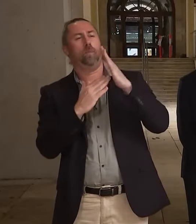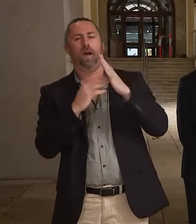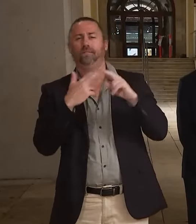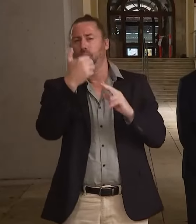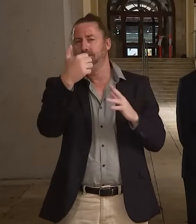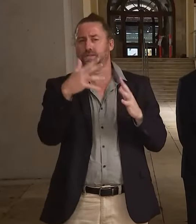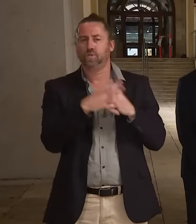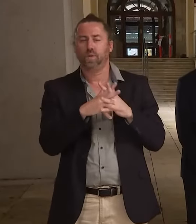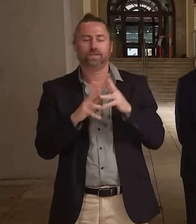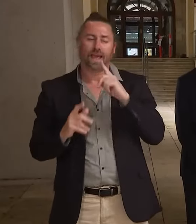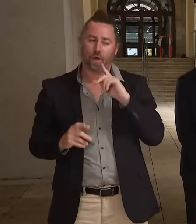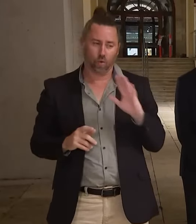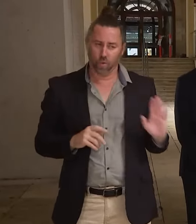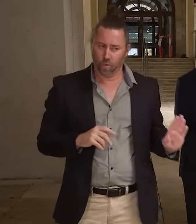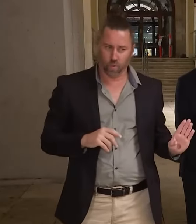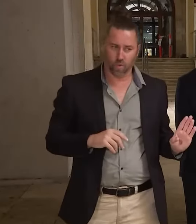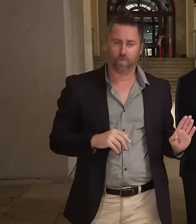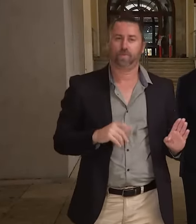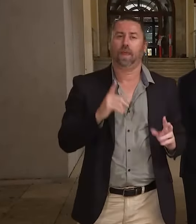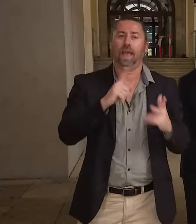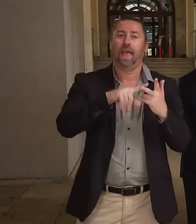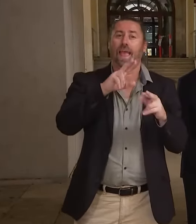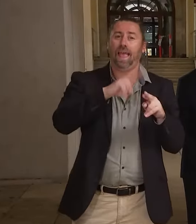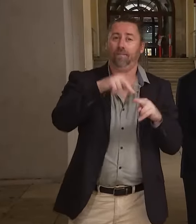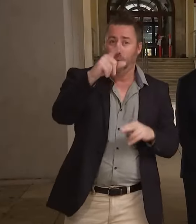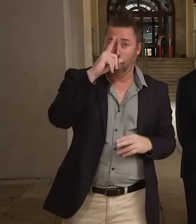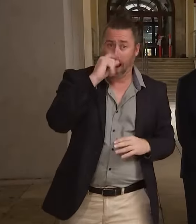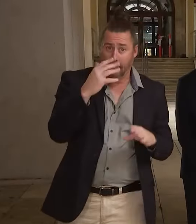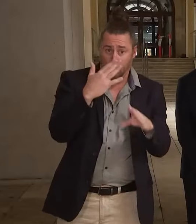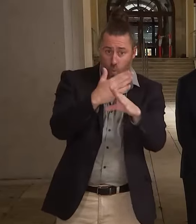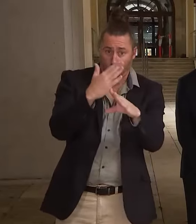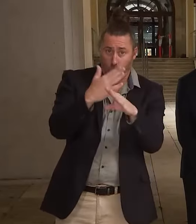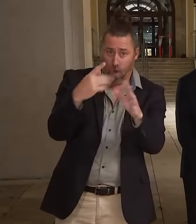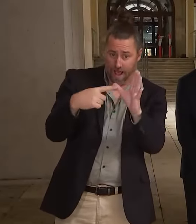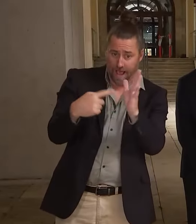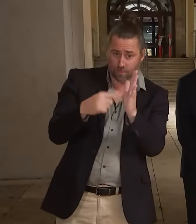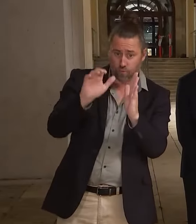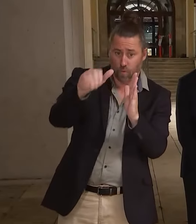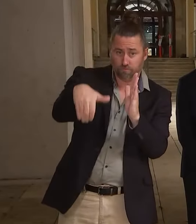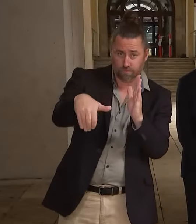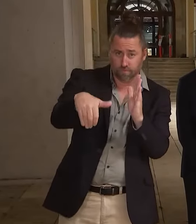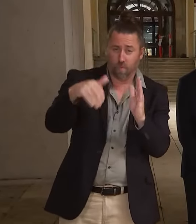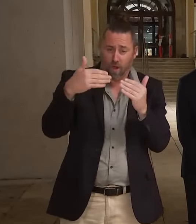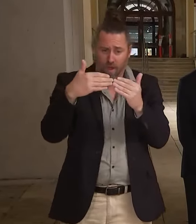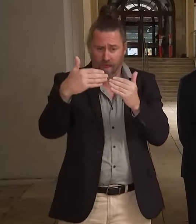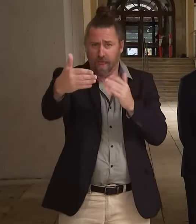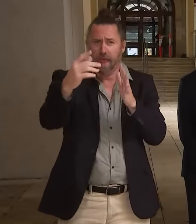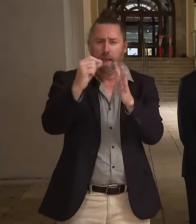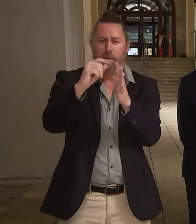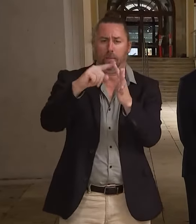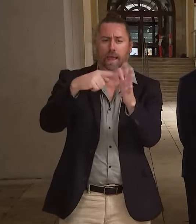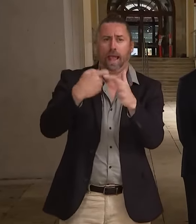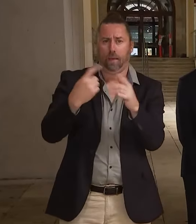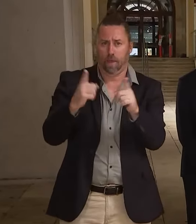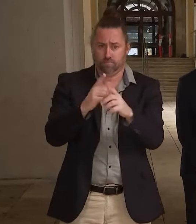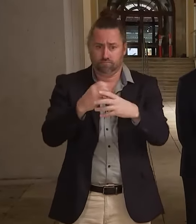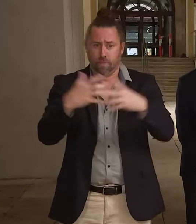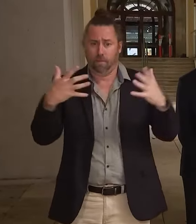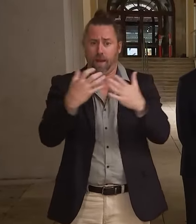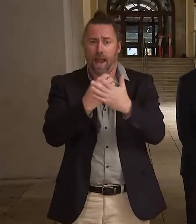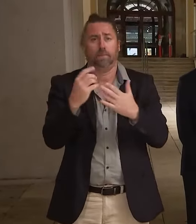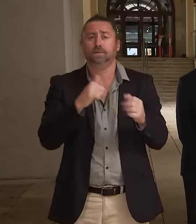is that where you can work from home, while we go into our peak, we ask people to work from home.